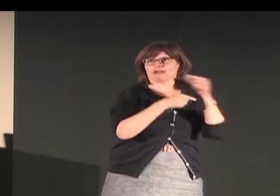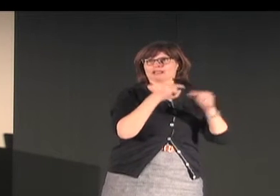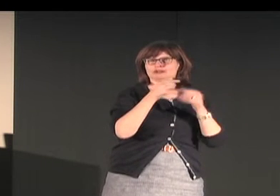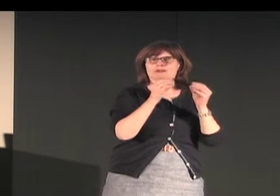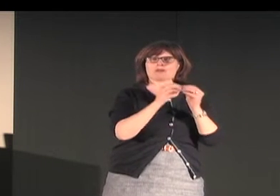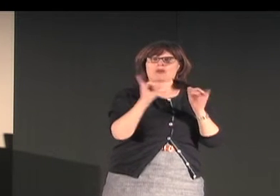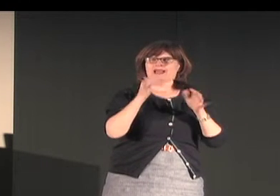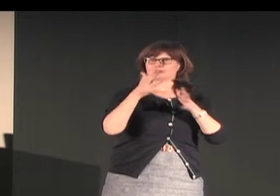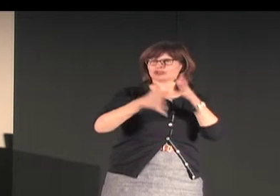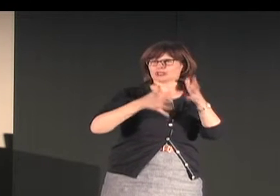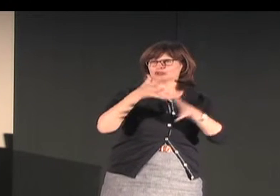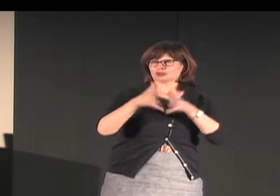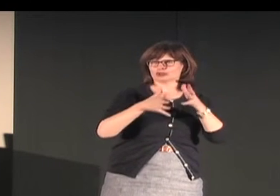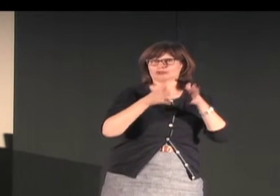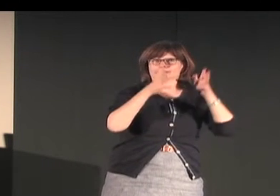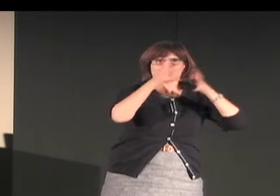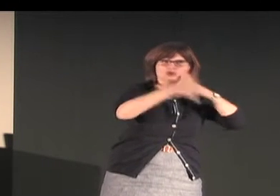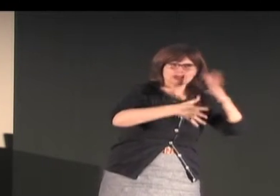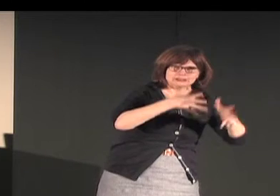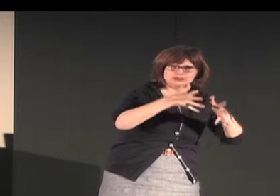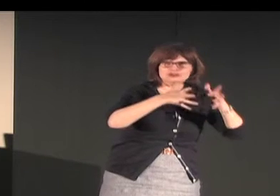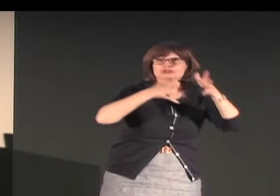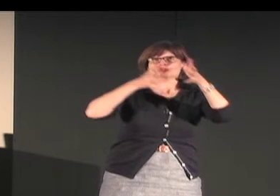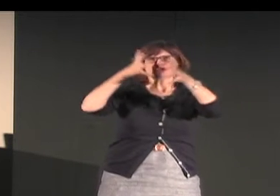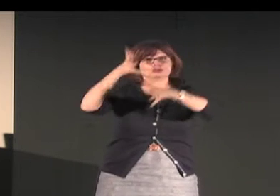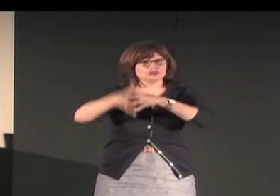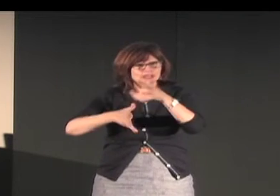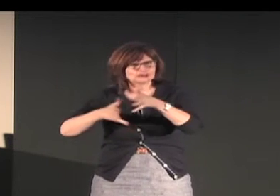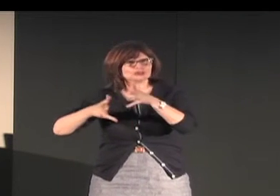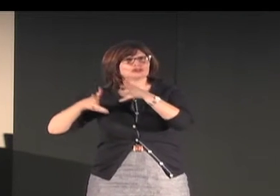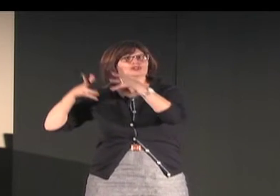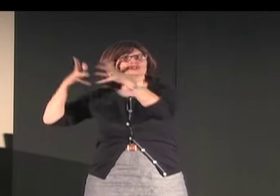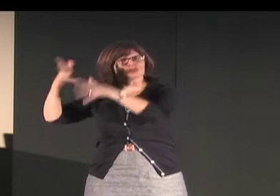in the first generation was more like a gesturing system.